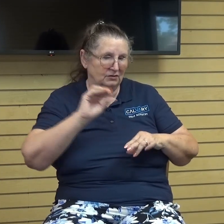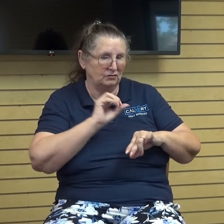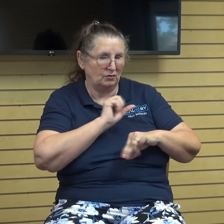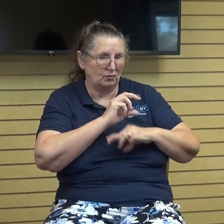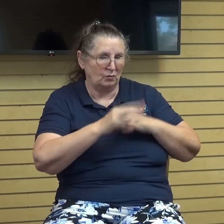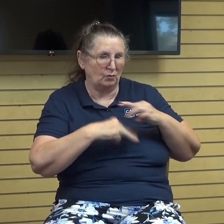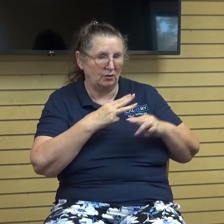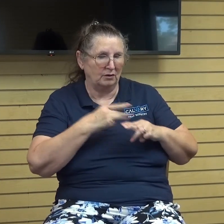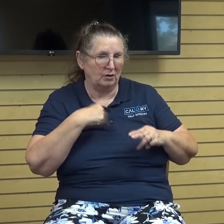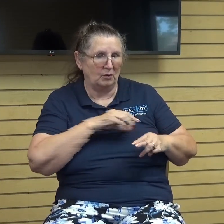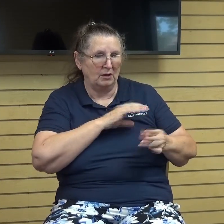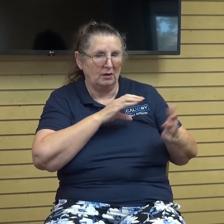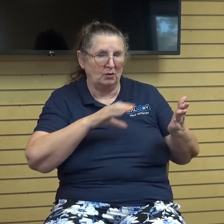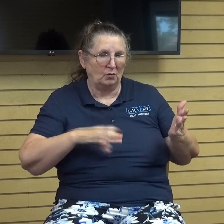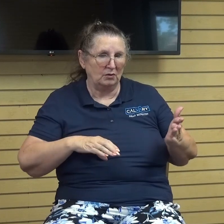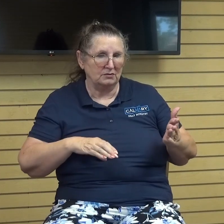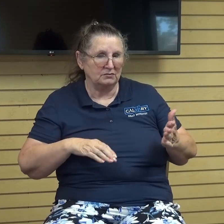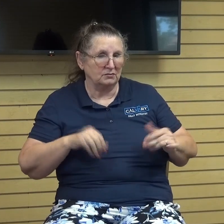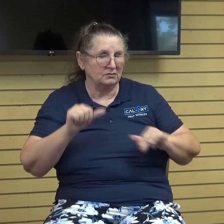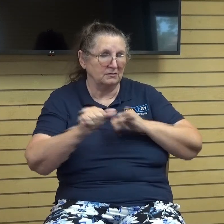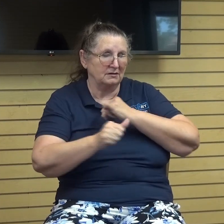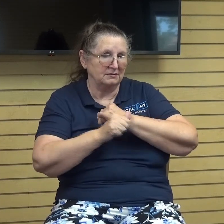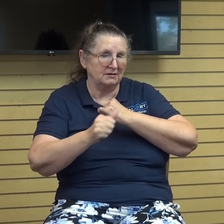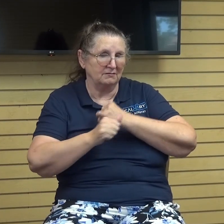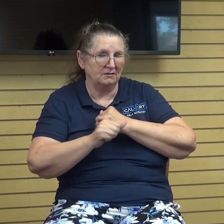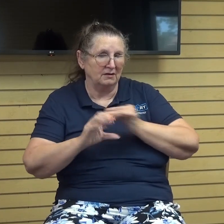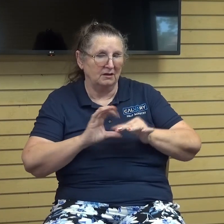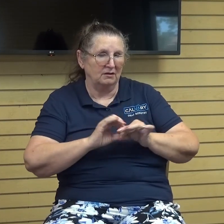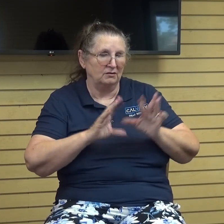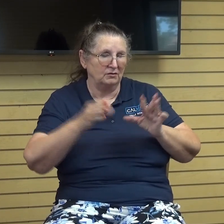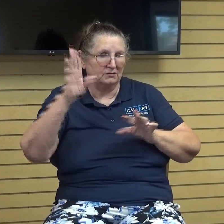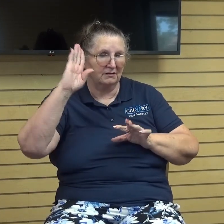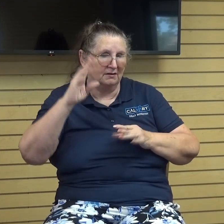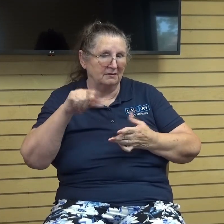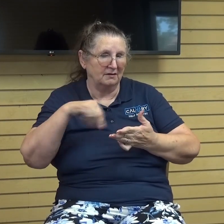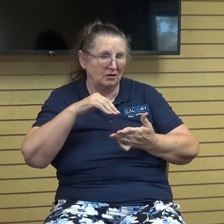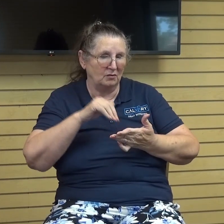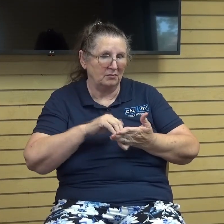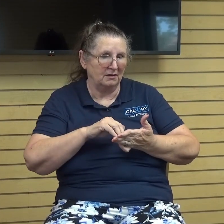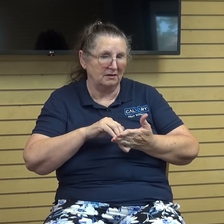christians are in real danger of losing god amid the wonders of his word